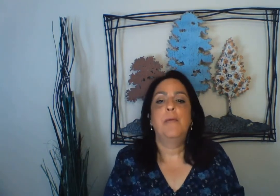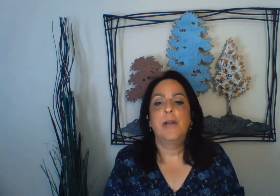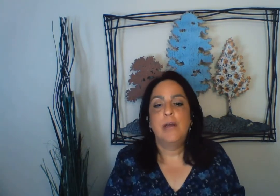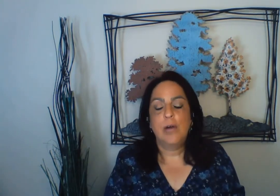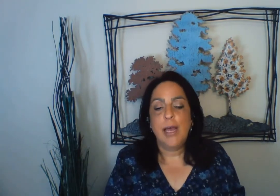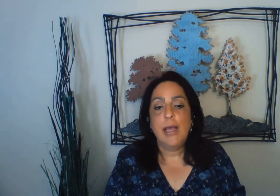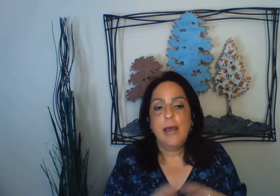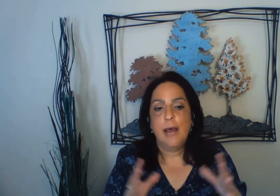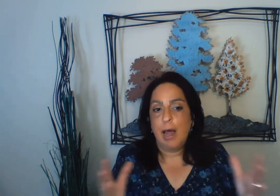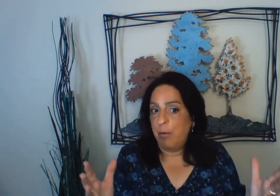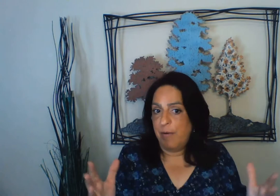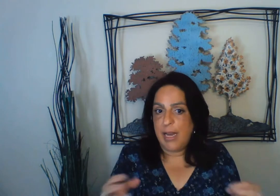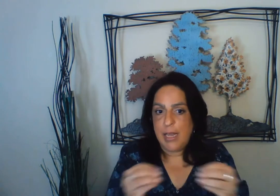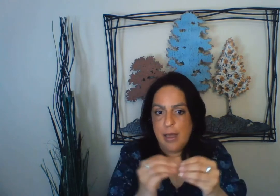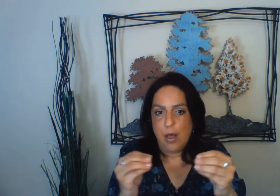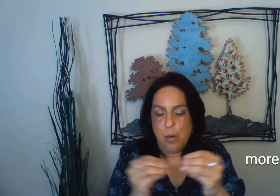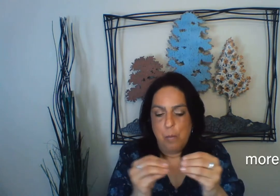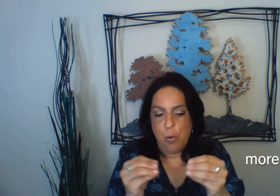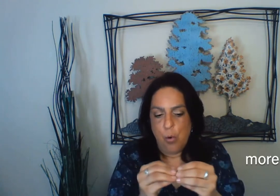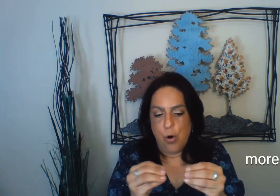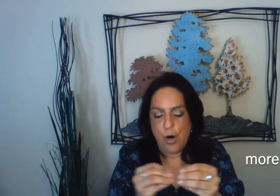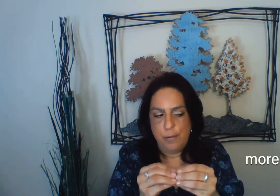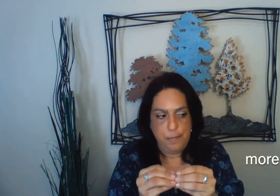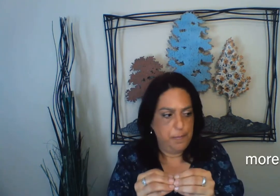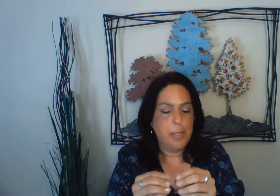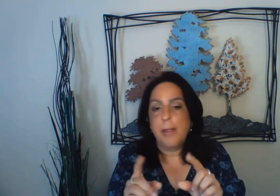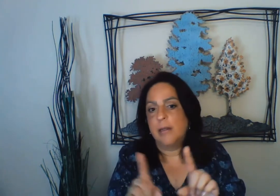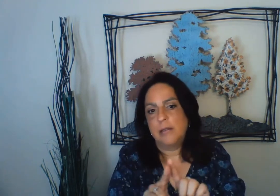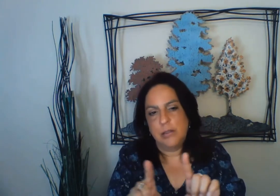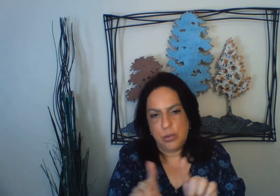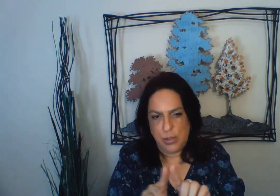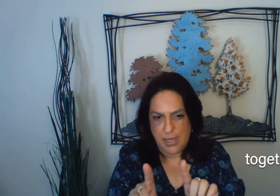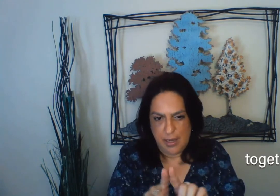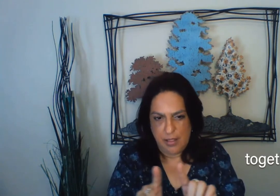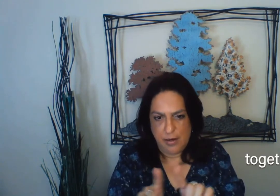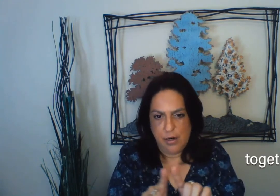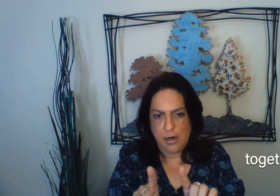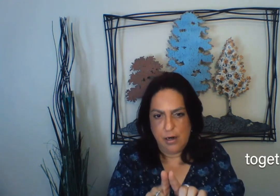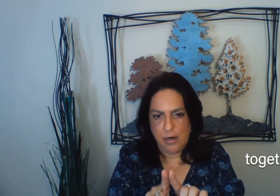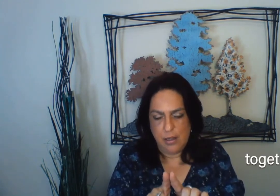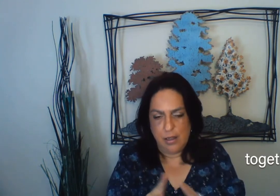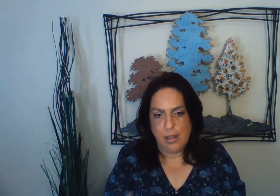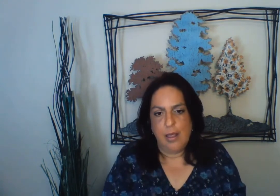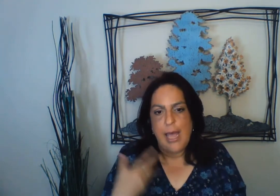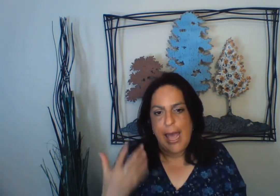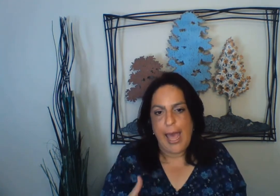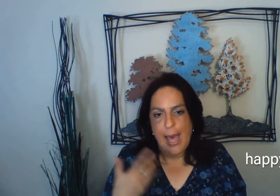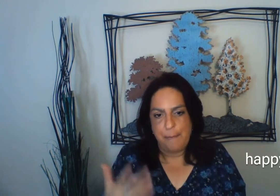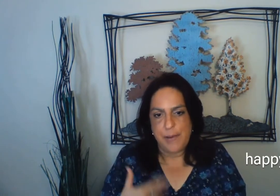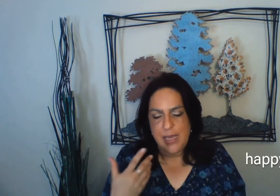library. Okay, are we ready? More together happy